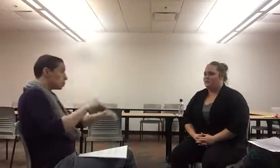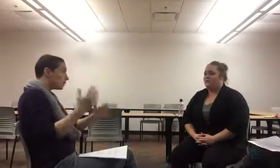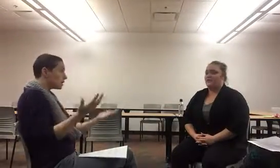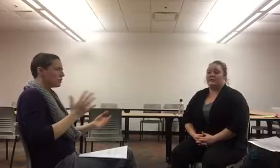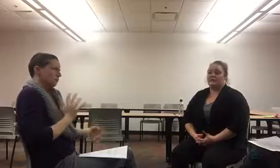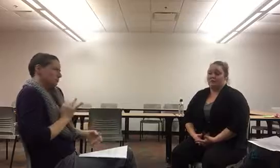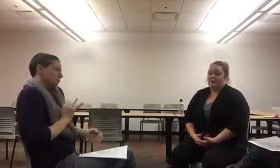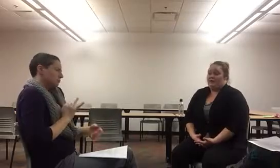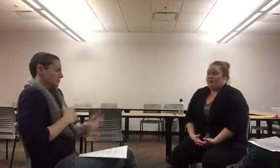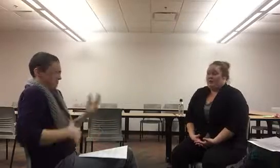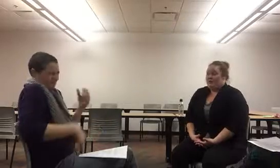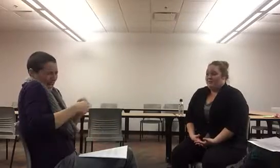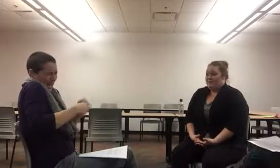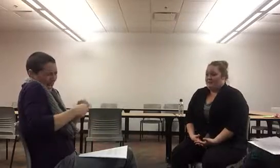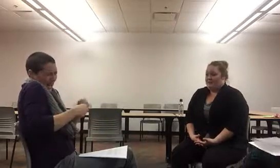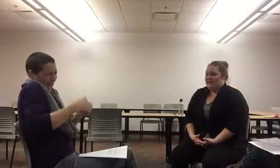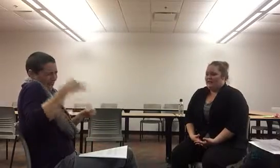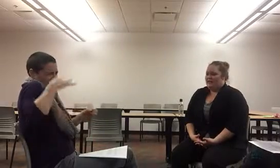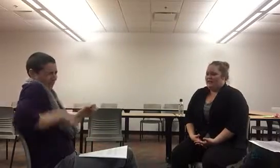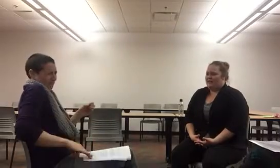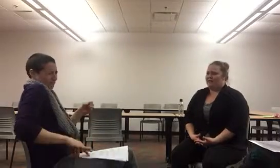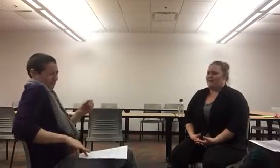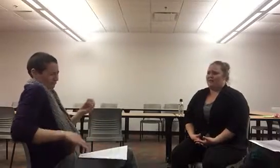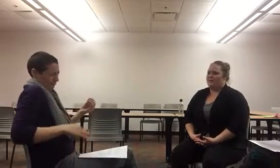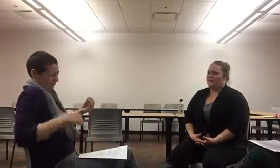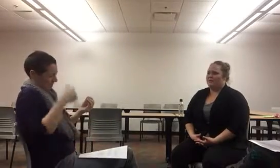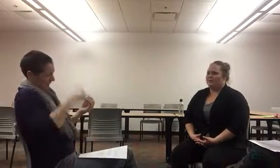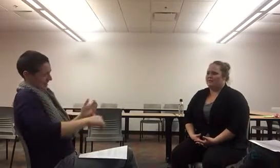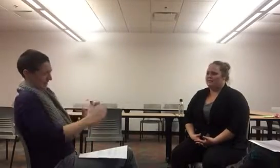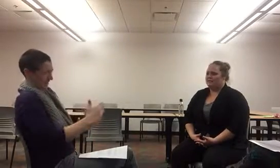For example, know, the refugees have just come in here and it's...